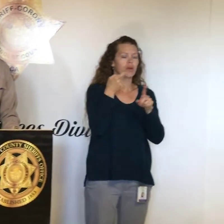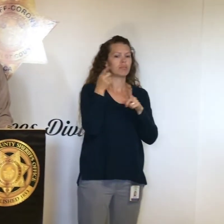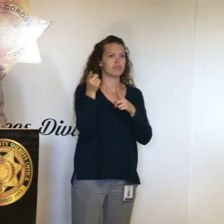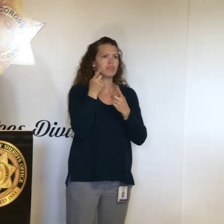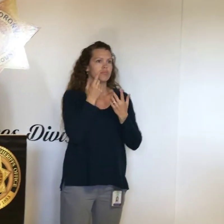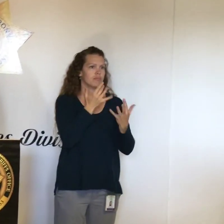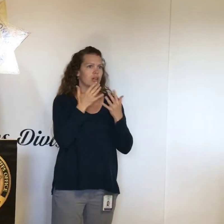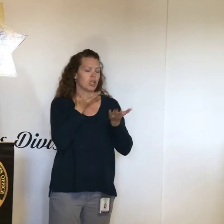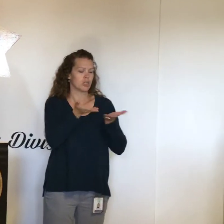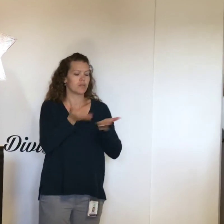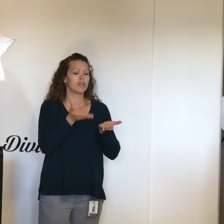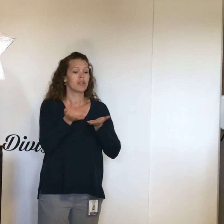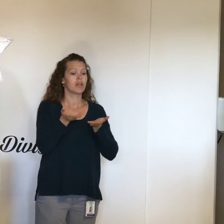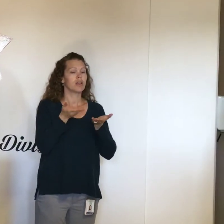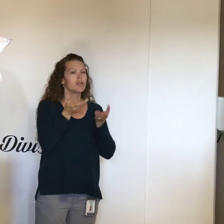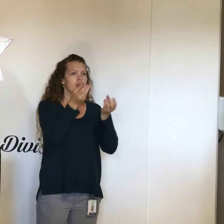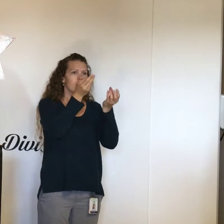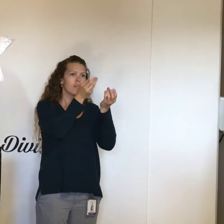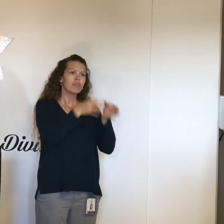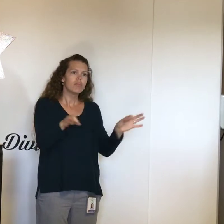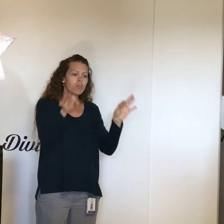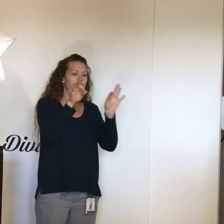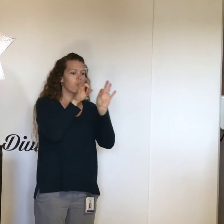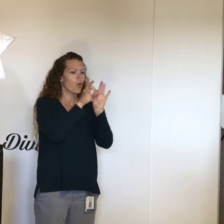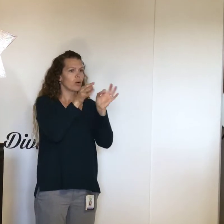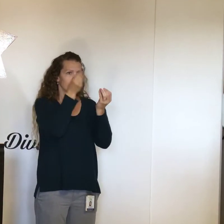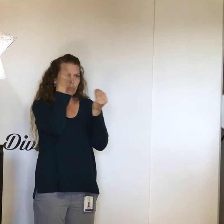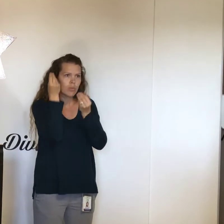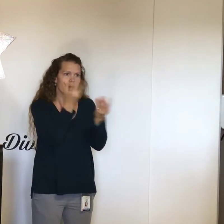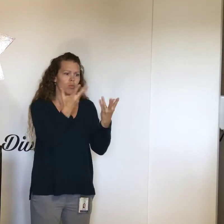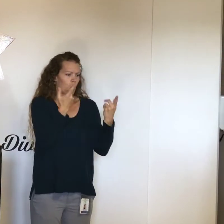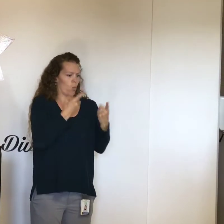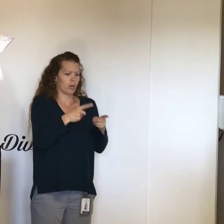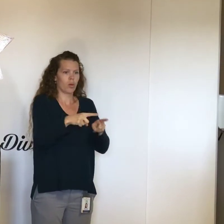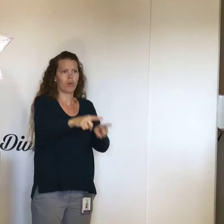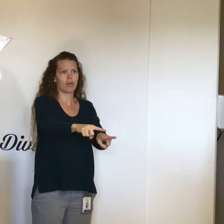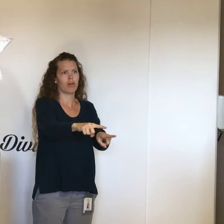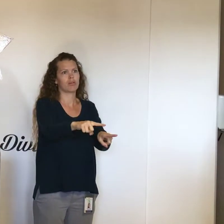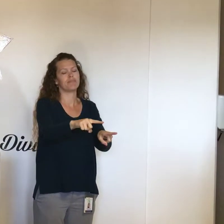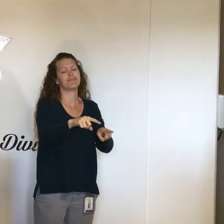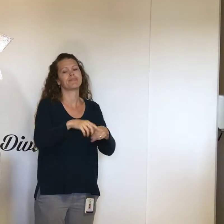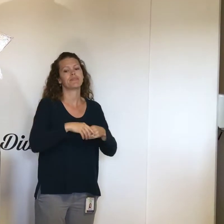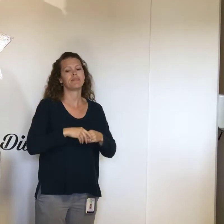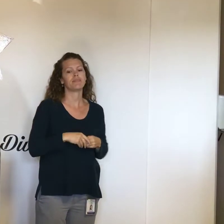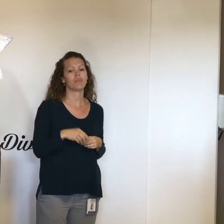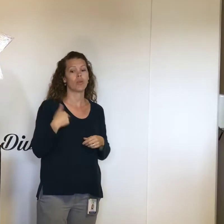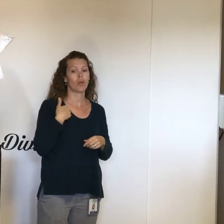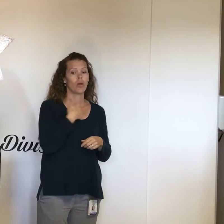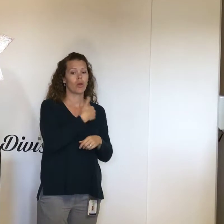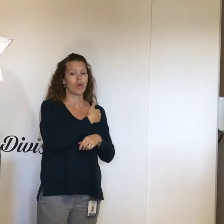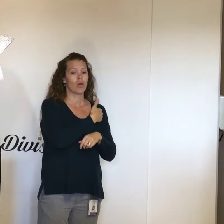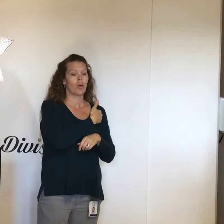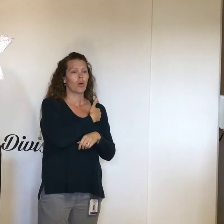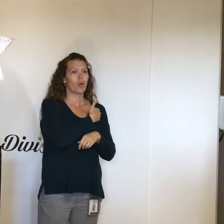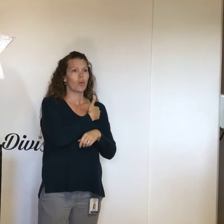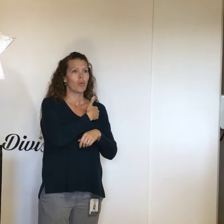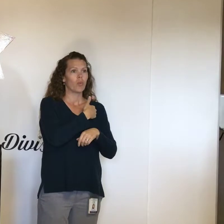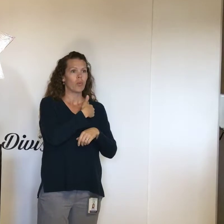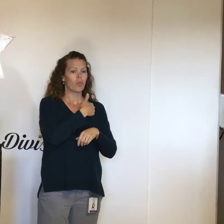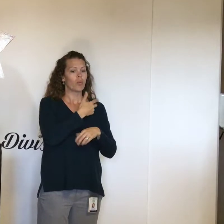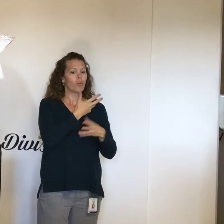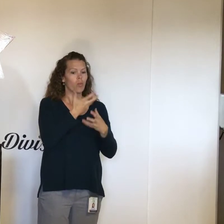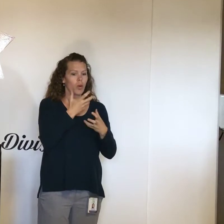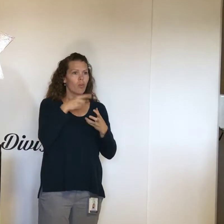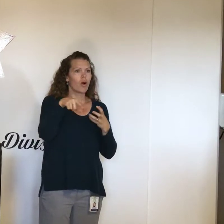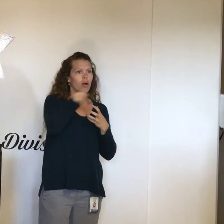I think it's very, very important that everyone is kept up to speed on it. That's why we are advising people to get the latest information.